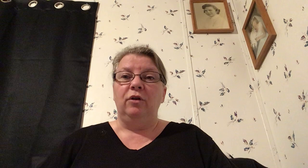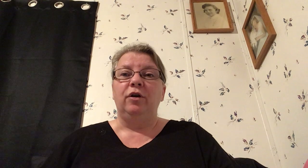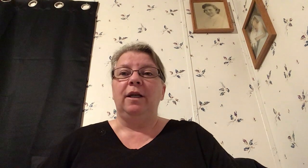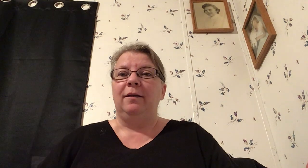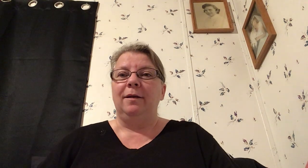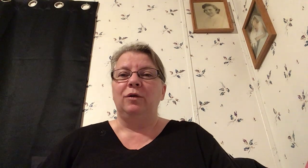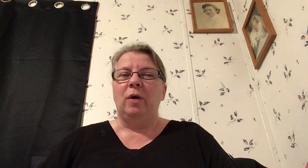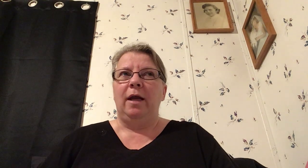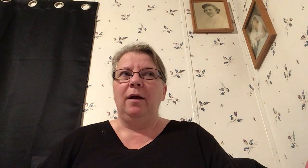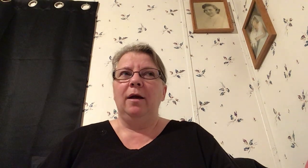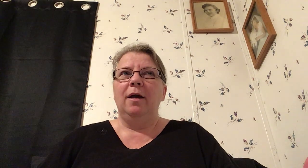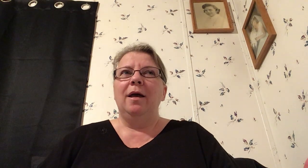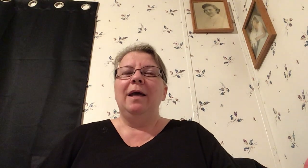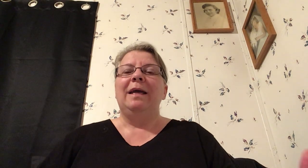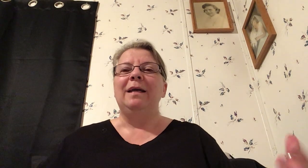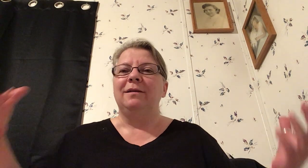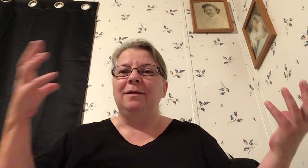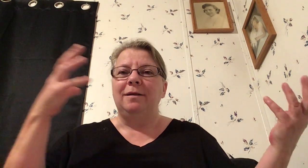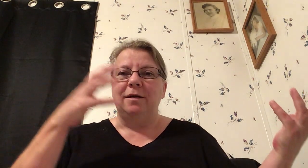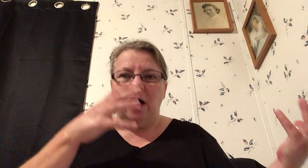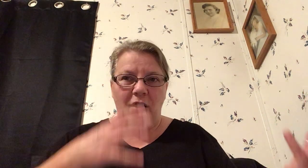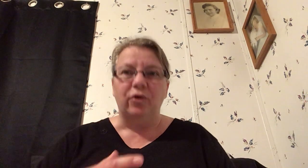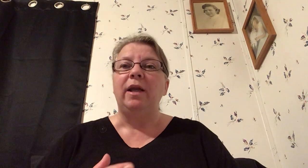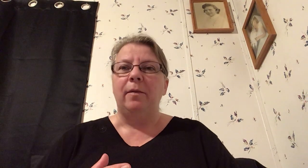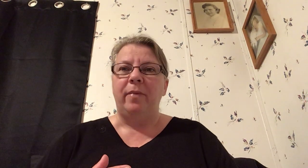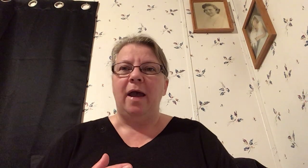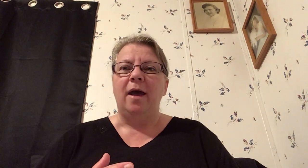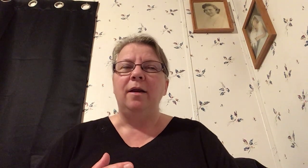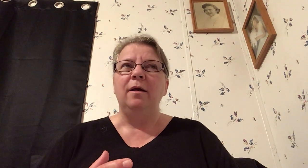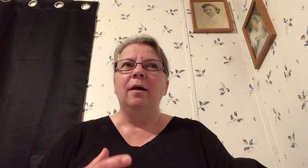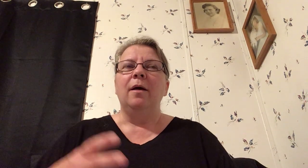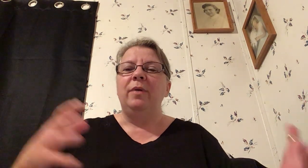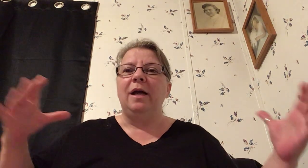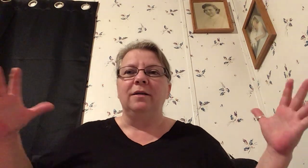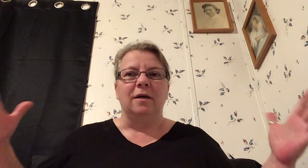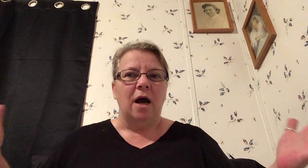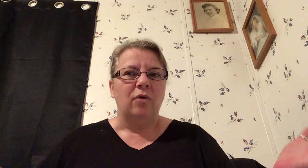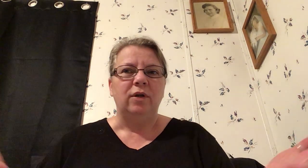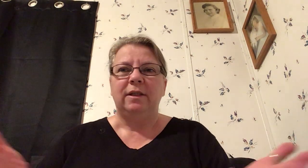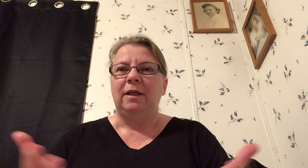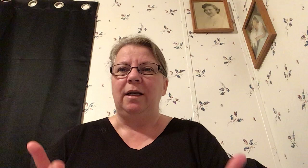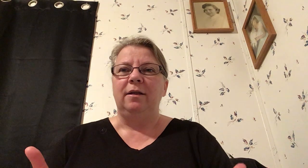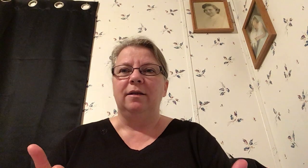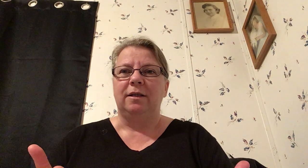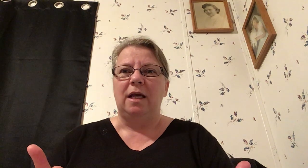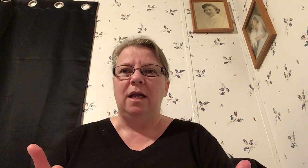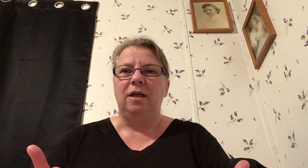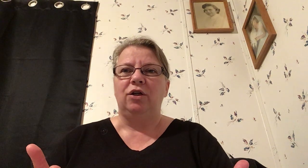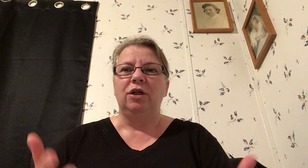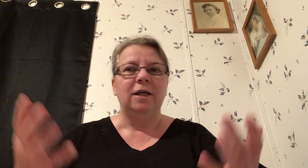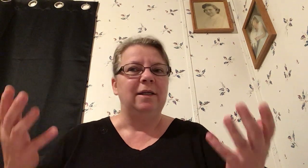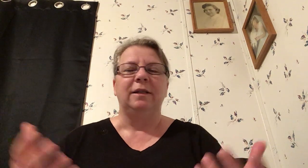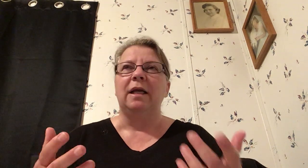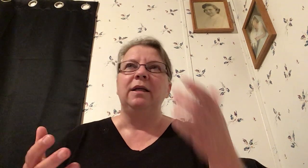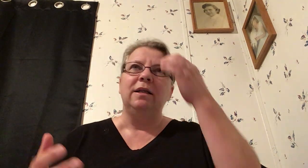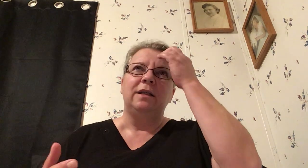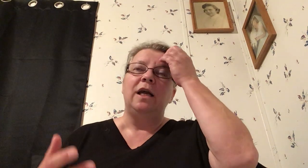look at it this way it's gotta get bad because God is setting the stage he's setting the stage